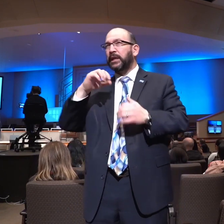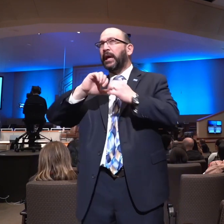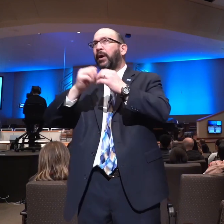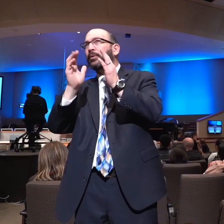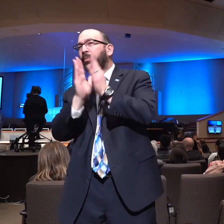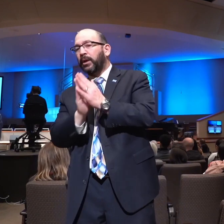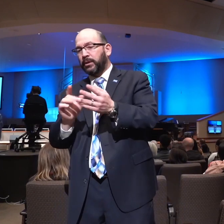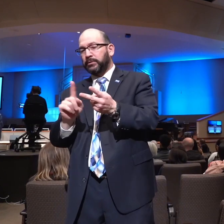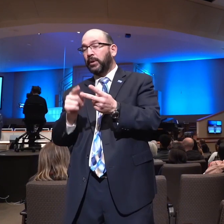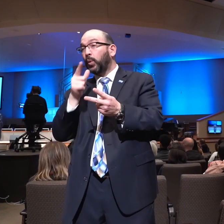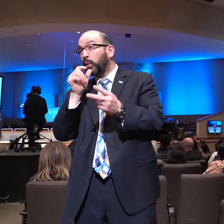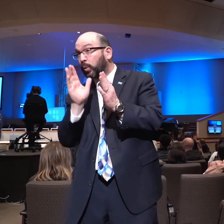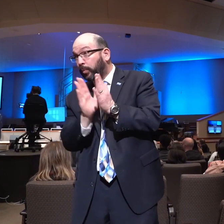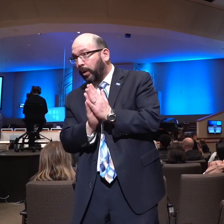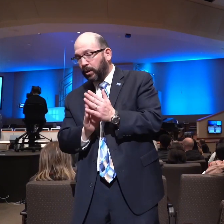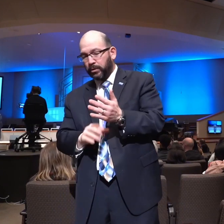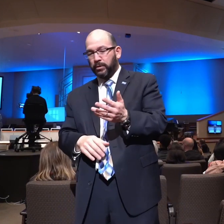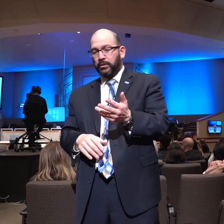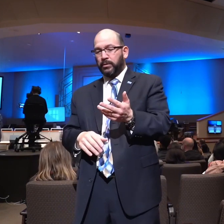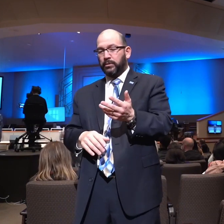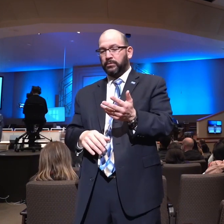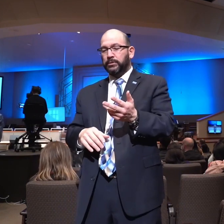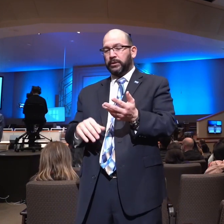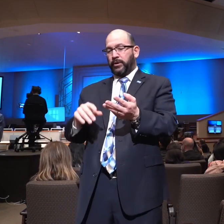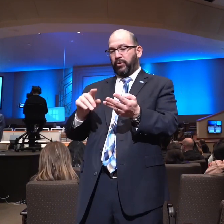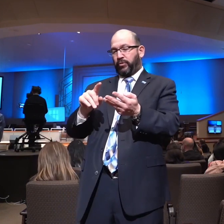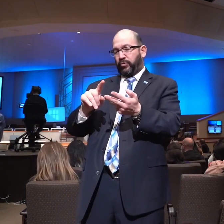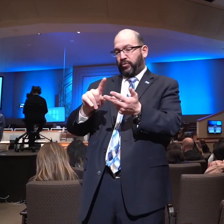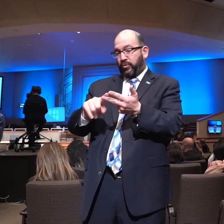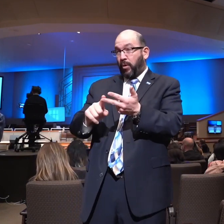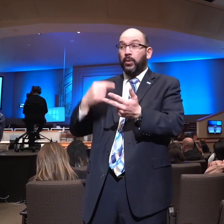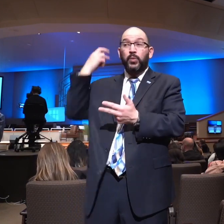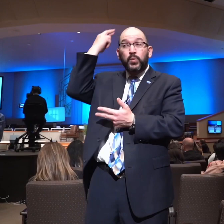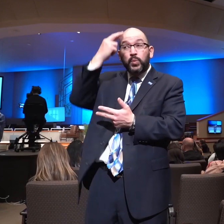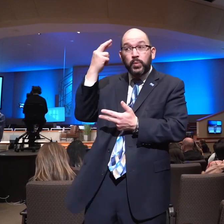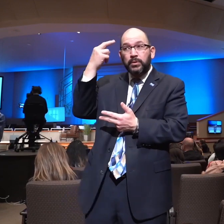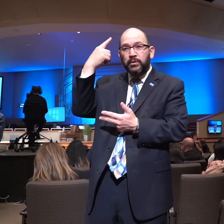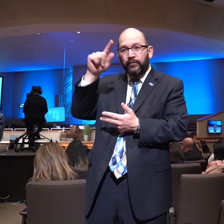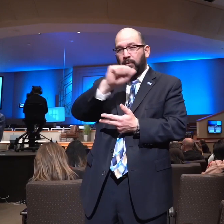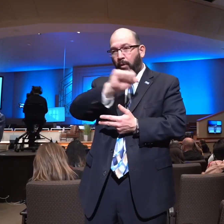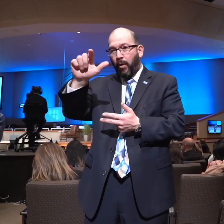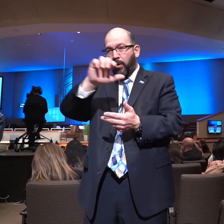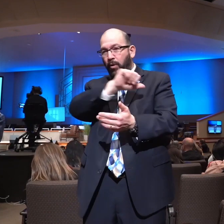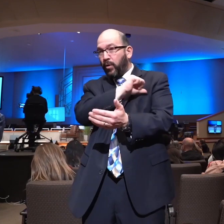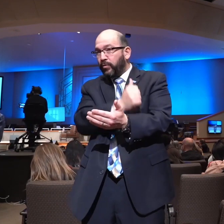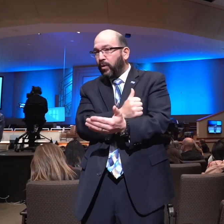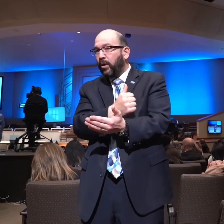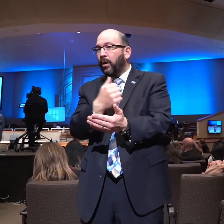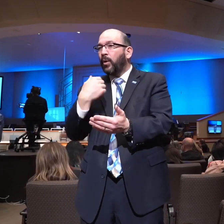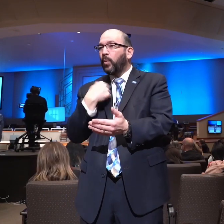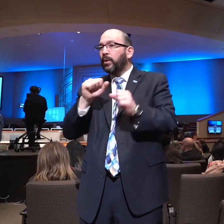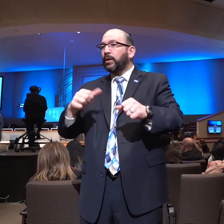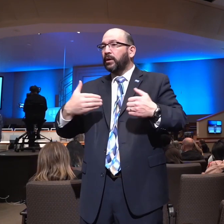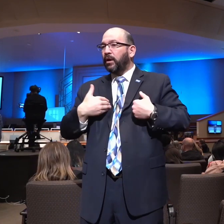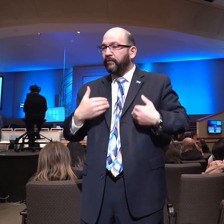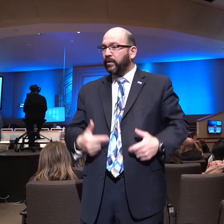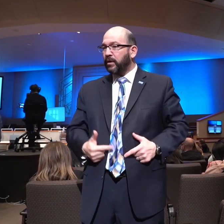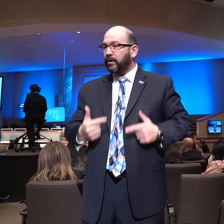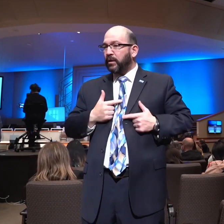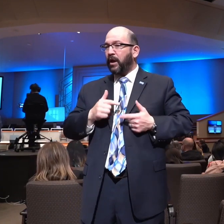for, and then we see why to pray. Notice in verse 2 it says, for kings and for all that are in authority. Why? That we may lead a quiet and peaceable life in